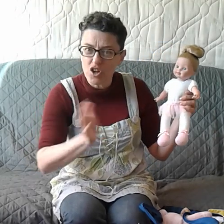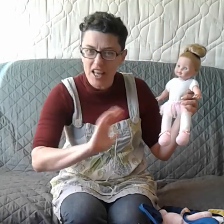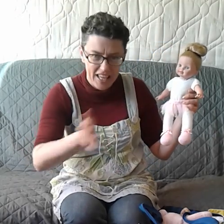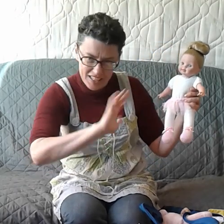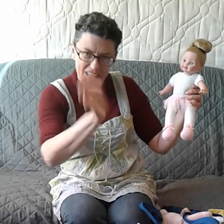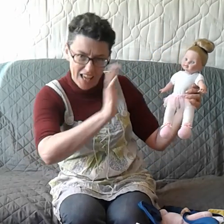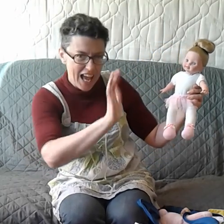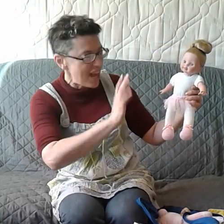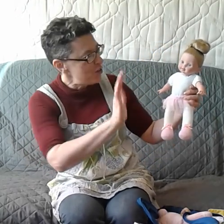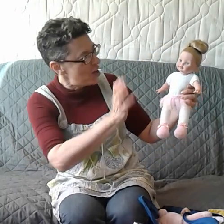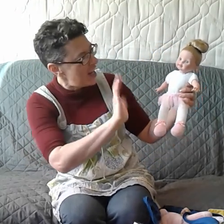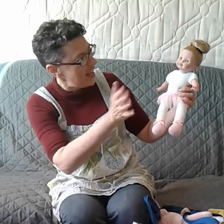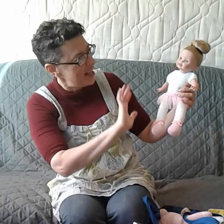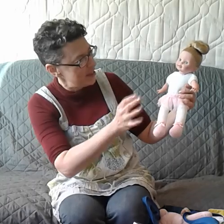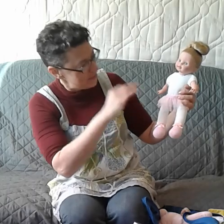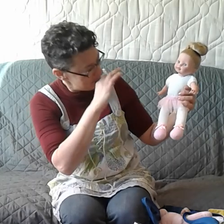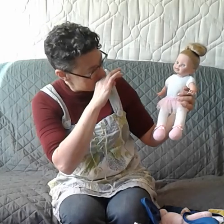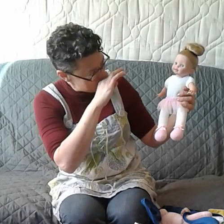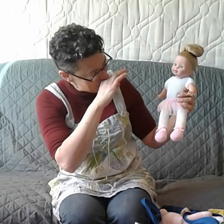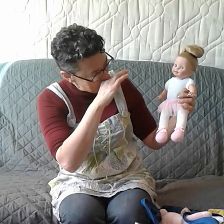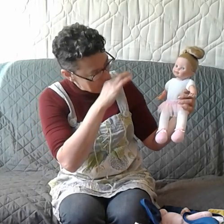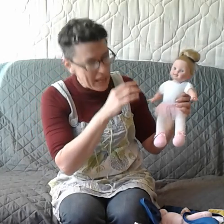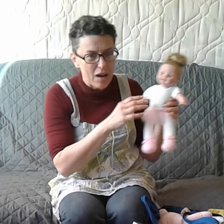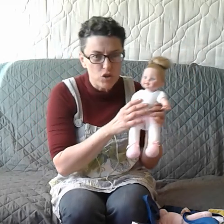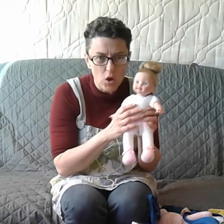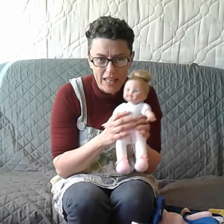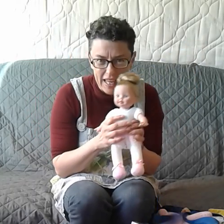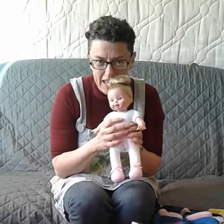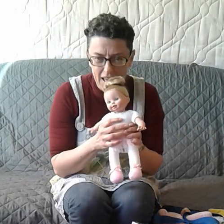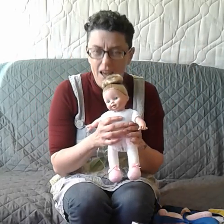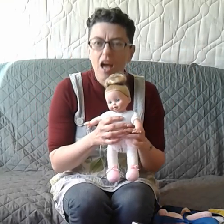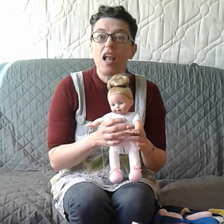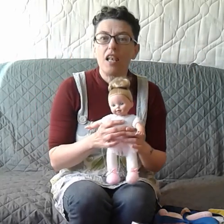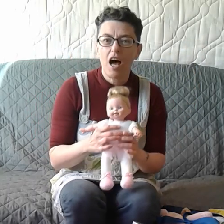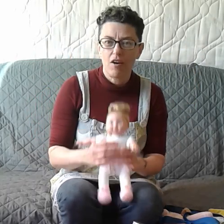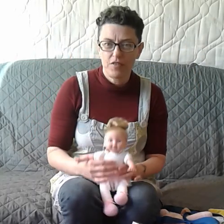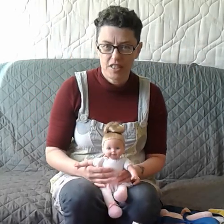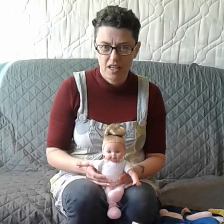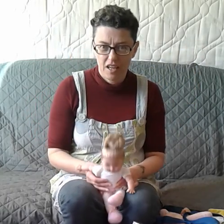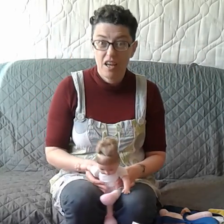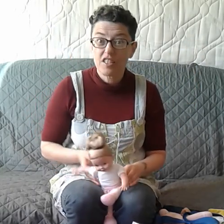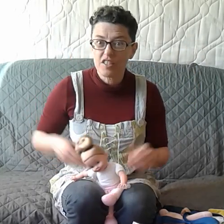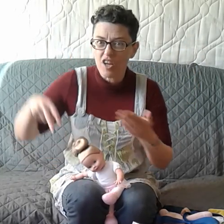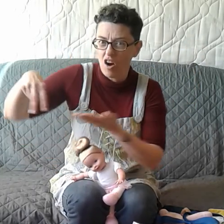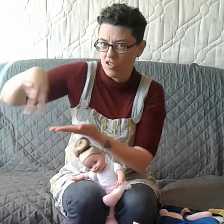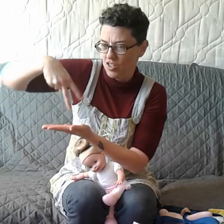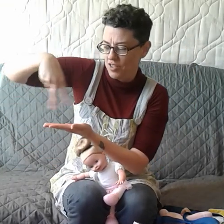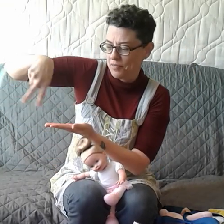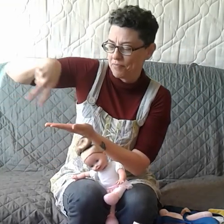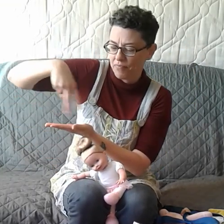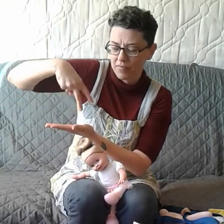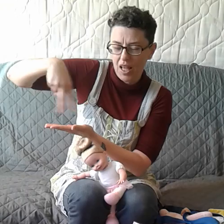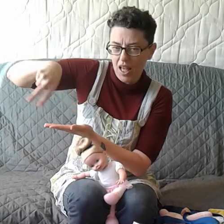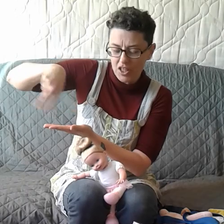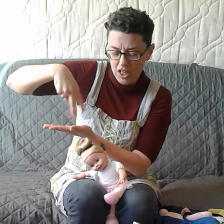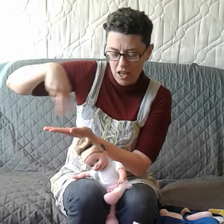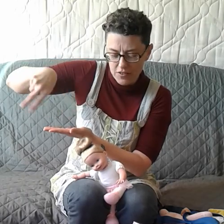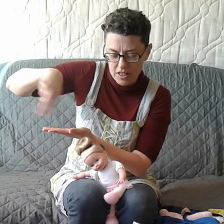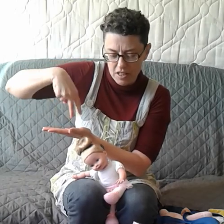Dolly. Hello, Dolly. Now, Dolly here loves to dance. She loves to